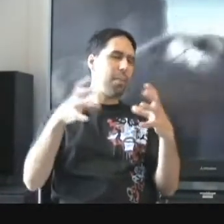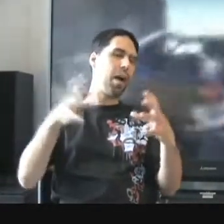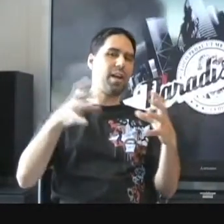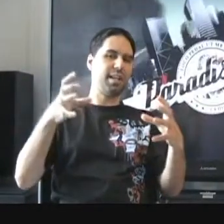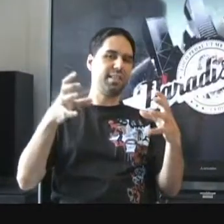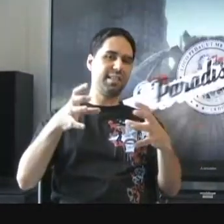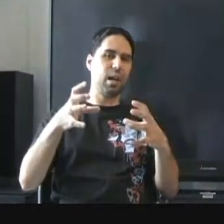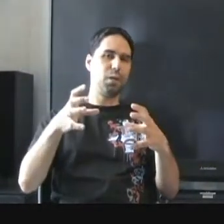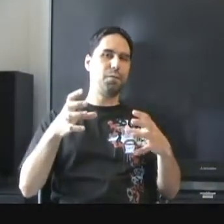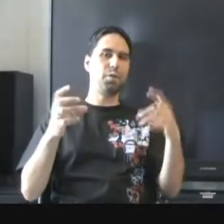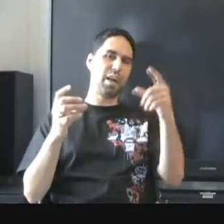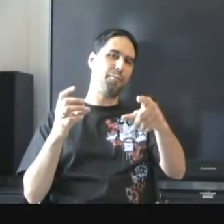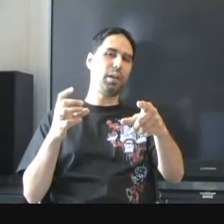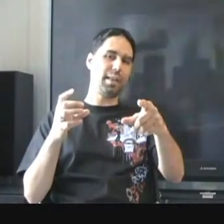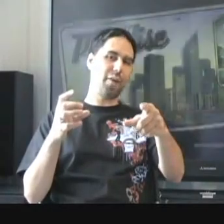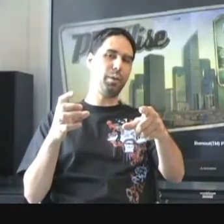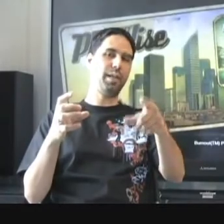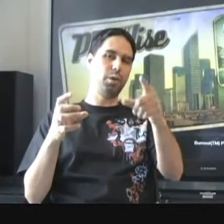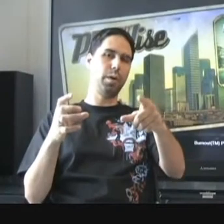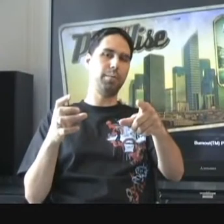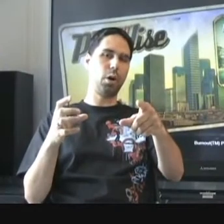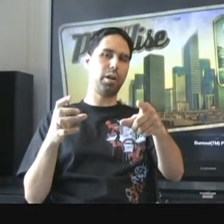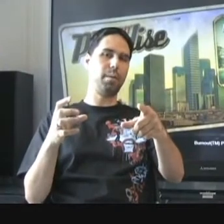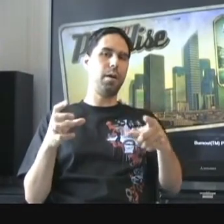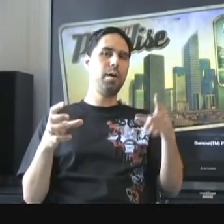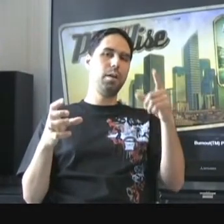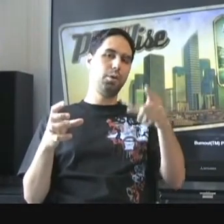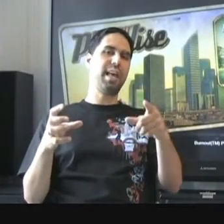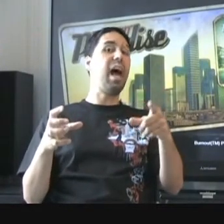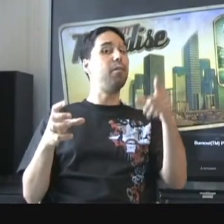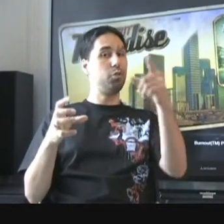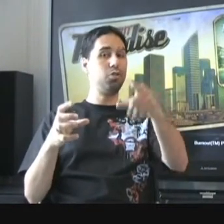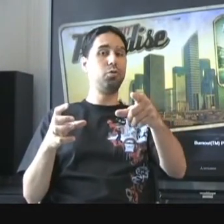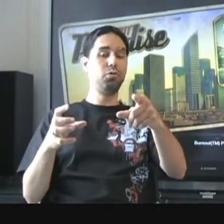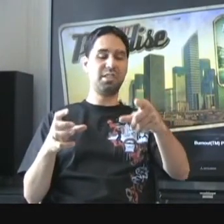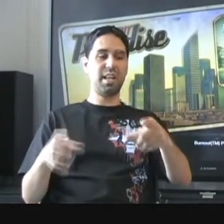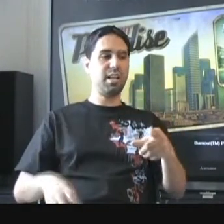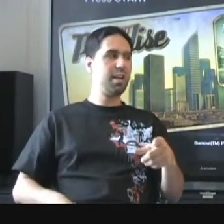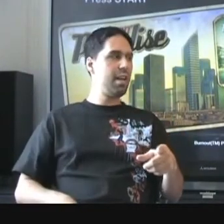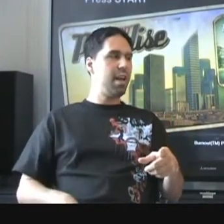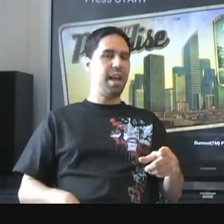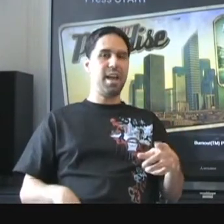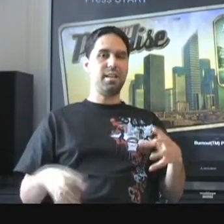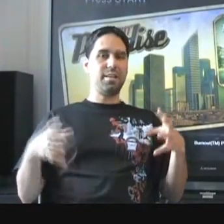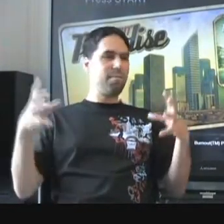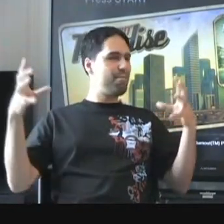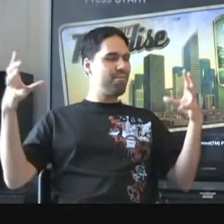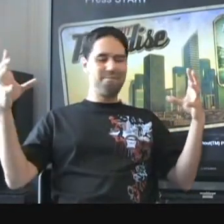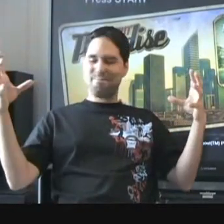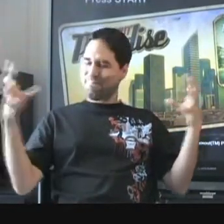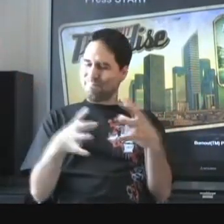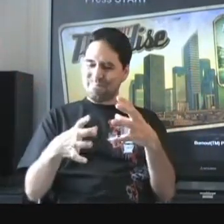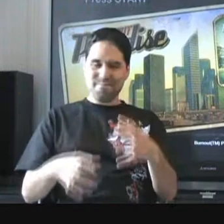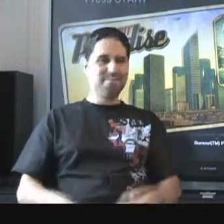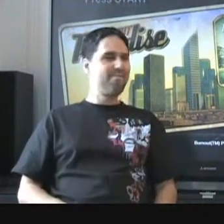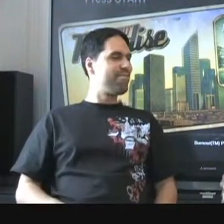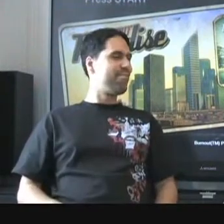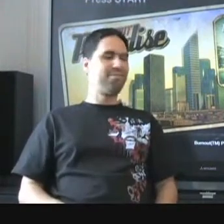Paradise itself. Those that have played it know what I'm talking about. Those that haven't, you'll soon see. They packed a lot into this island